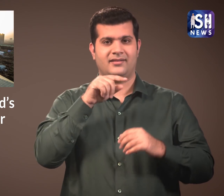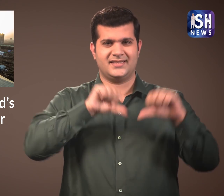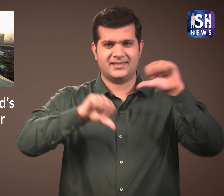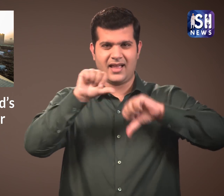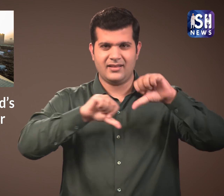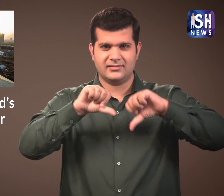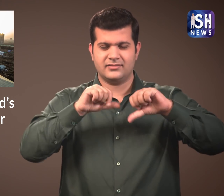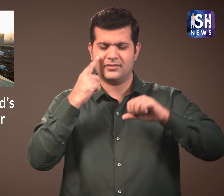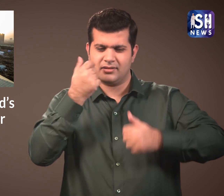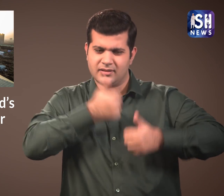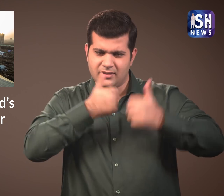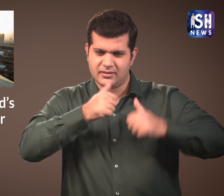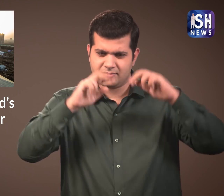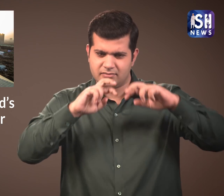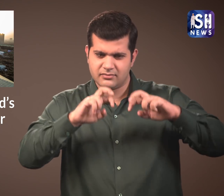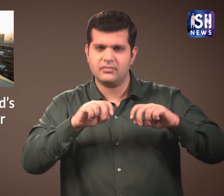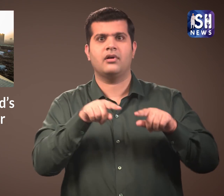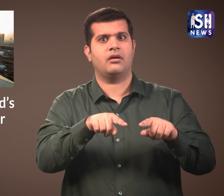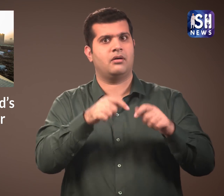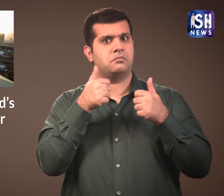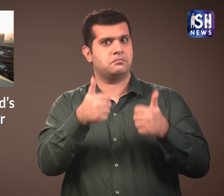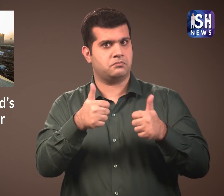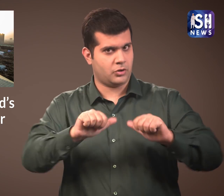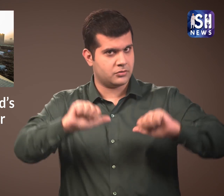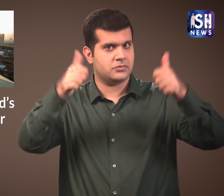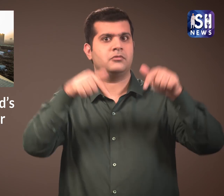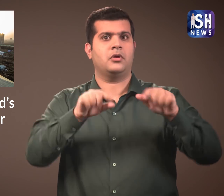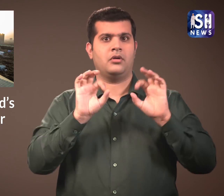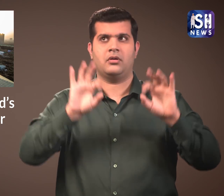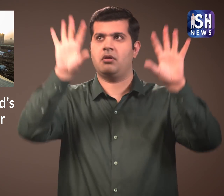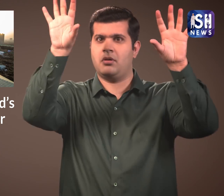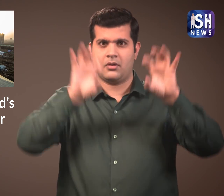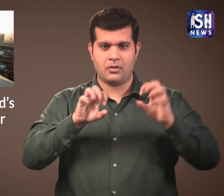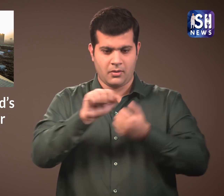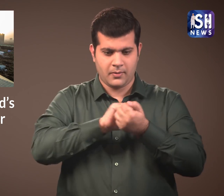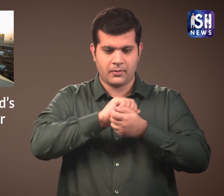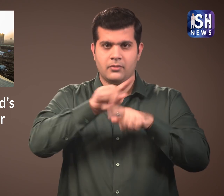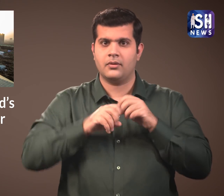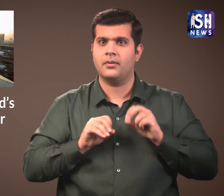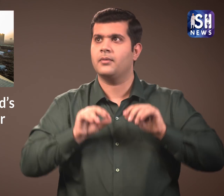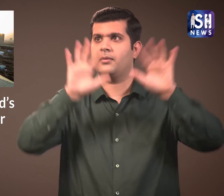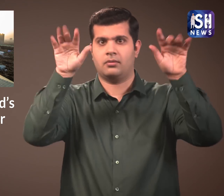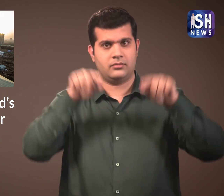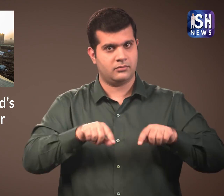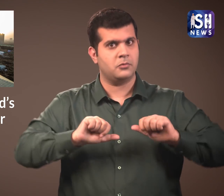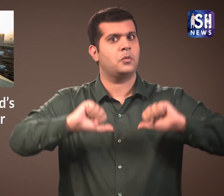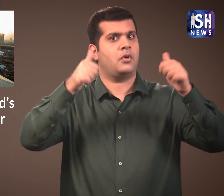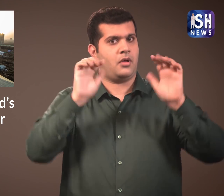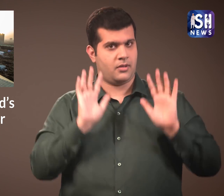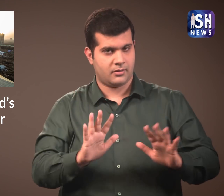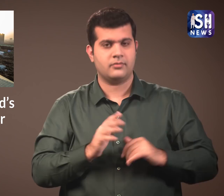Scientists are studying it and have found that the air purifier purifies the air very well.